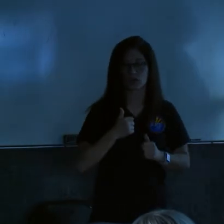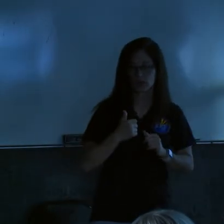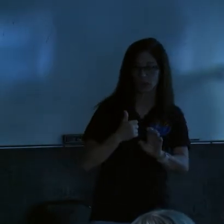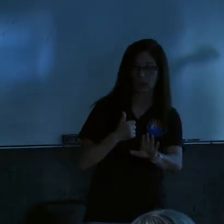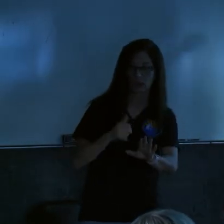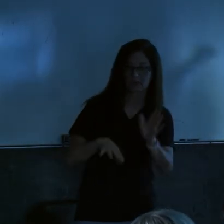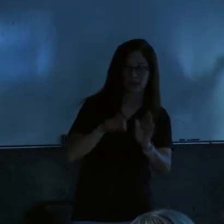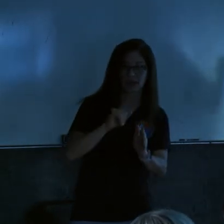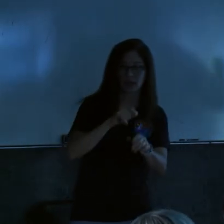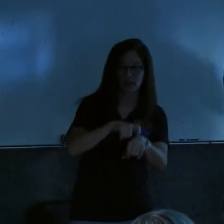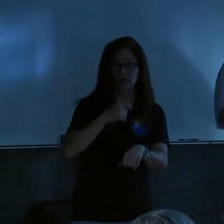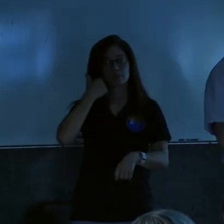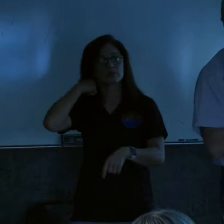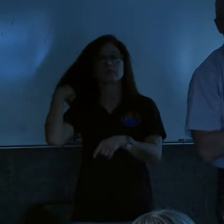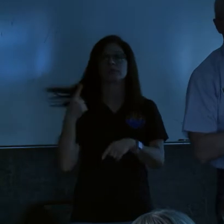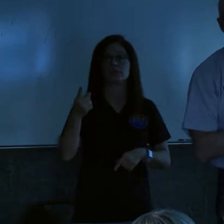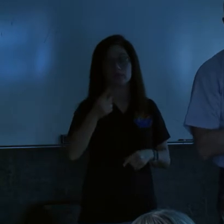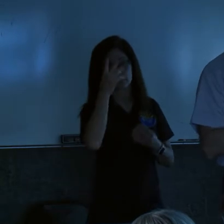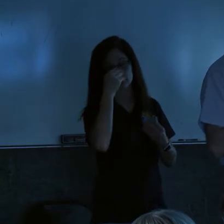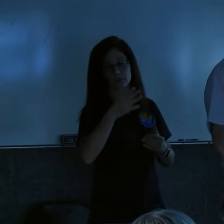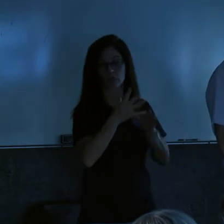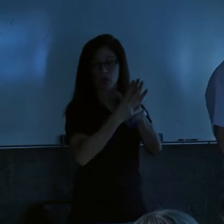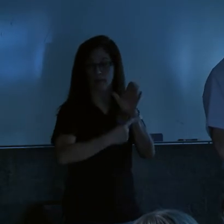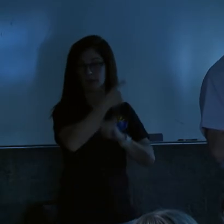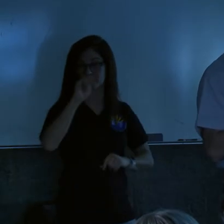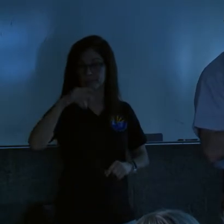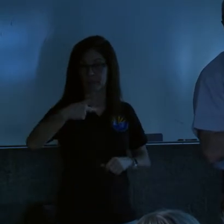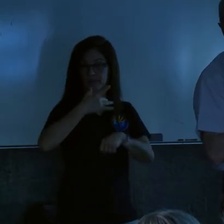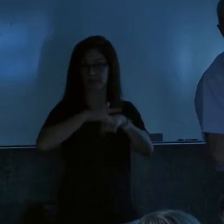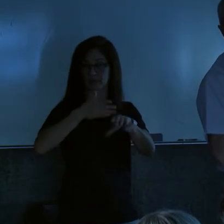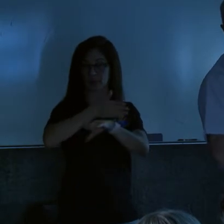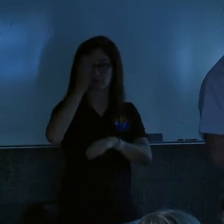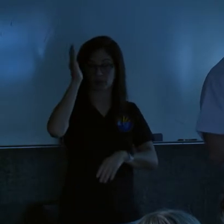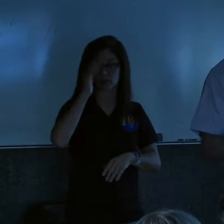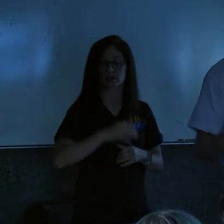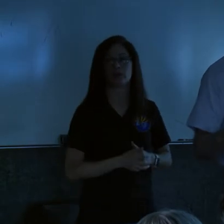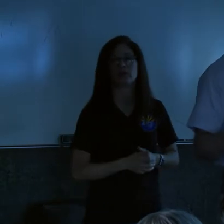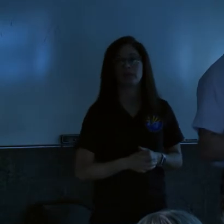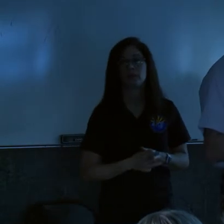that point in time. Copies of this map will be available after the presentation in big and small farms.